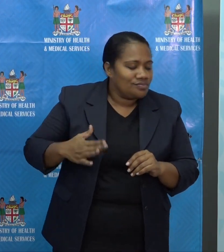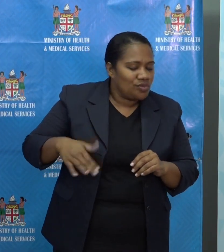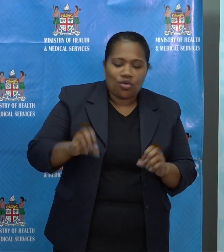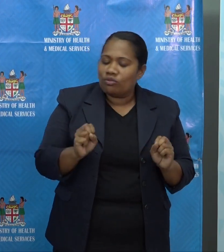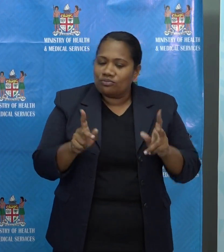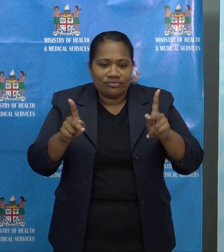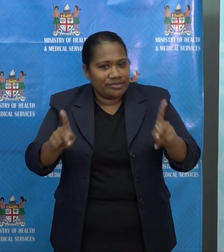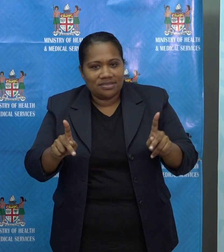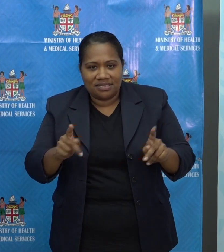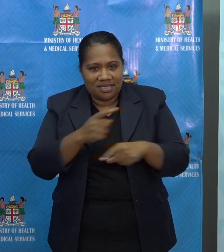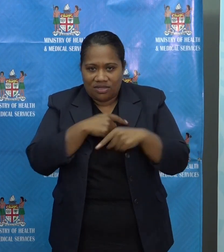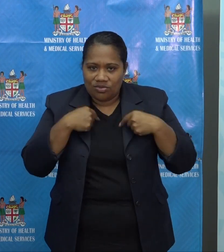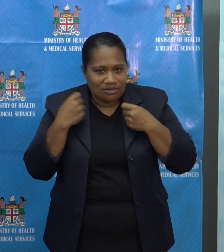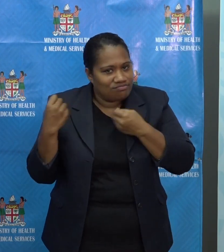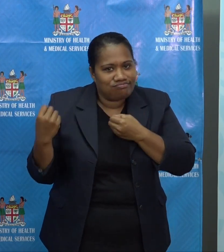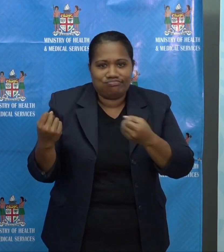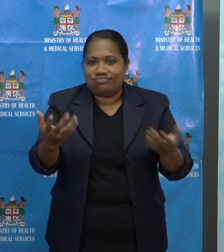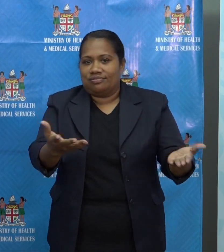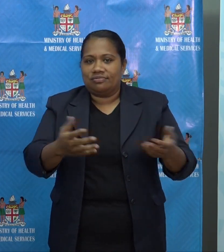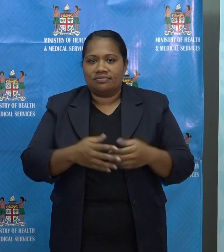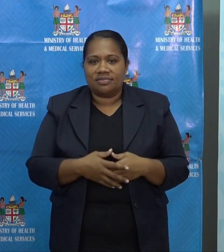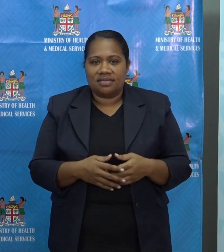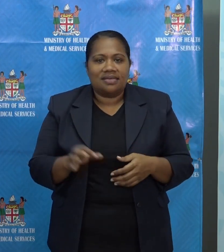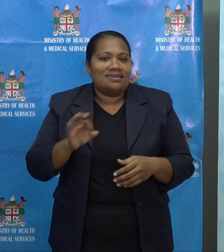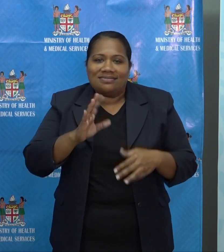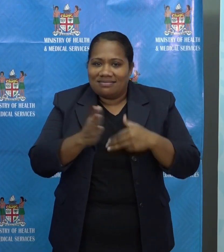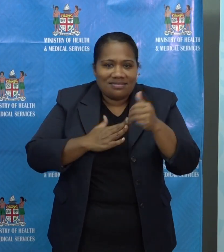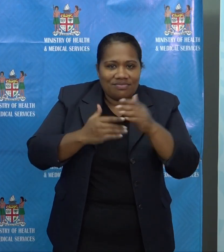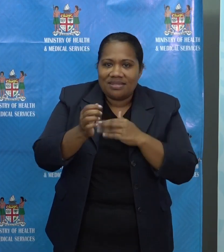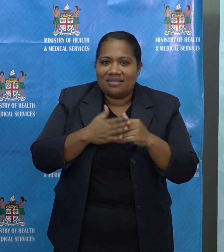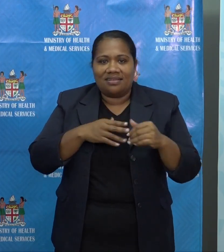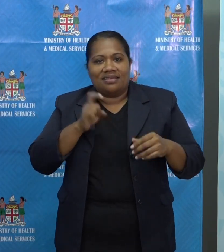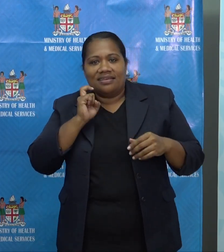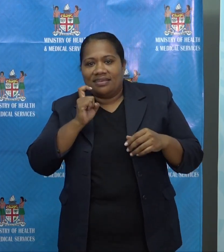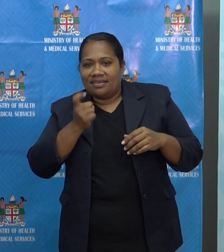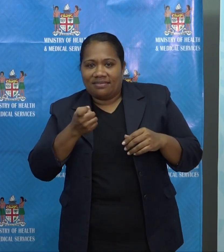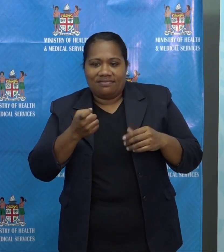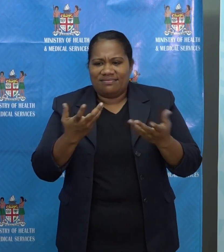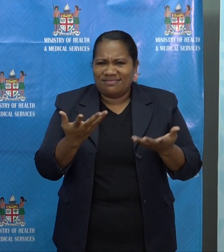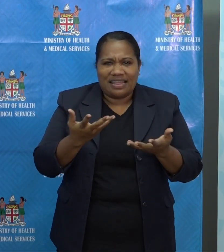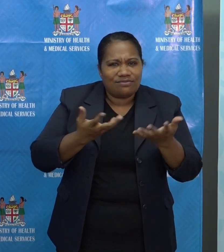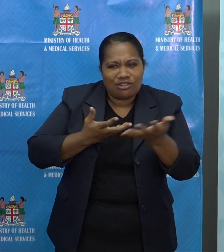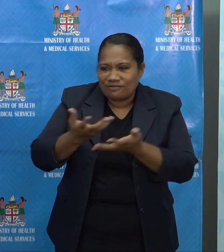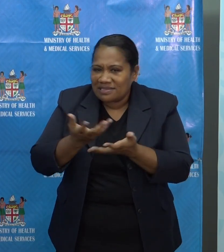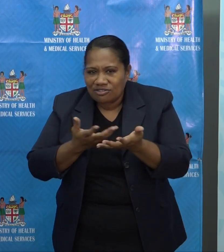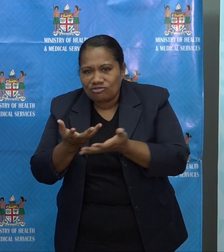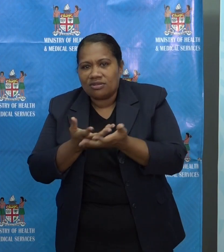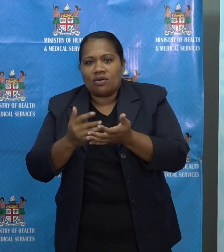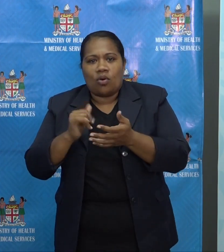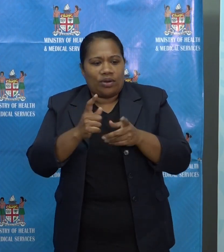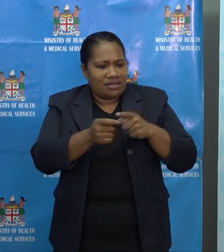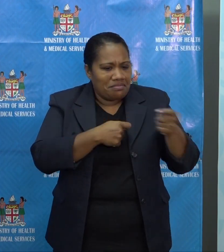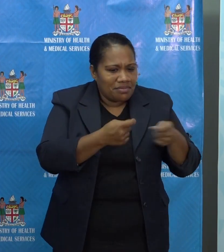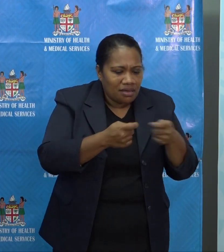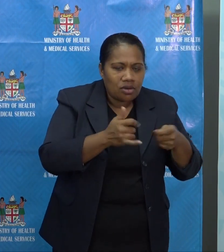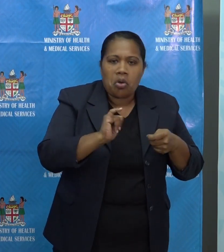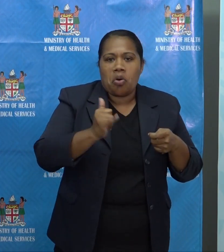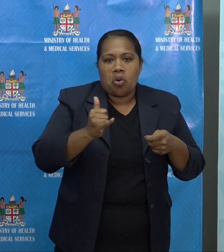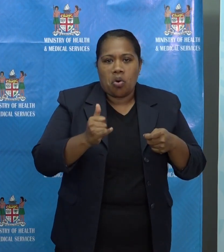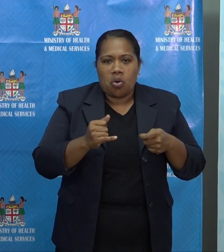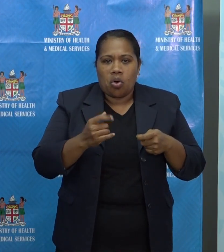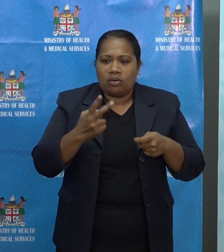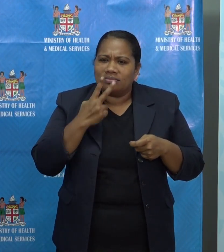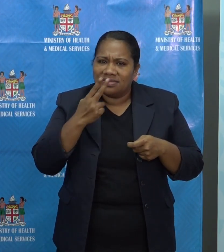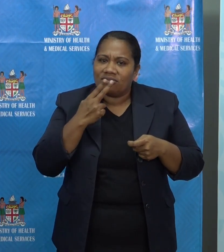maskless conversation, a crowded market, or a careless decision to share a taki, billow, or cigarette.